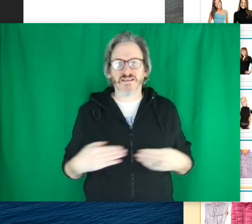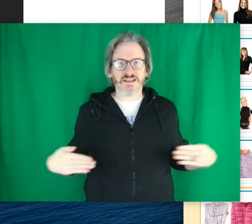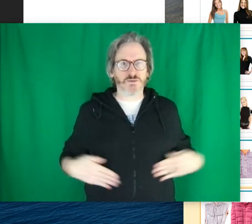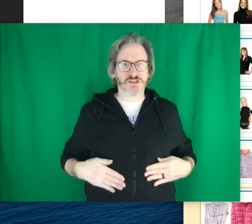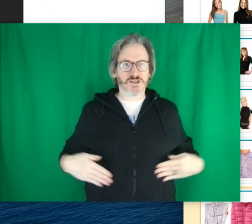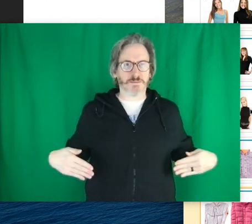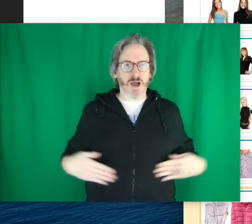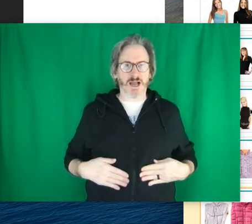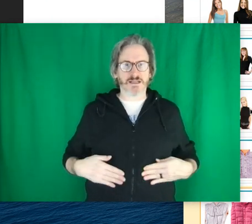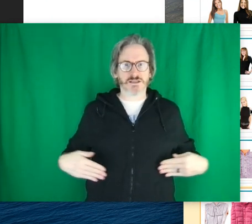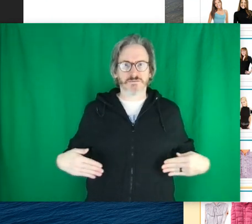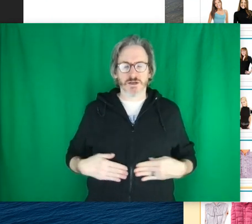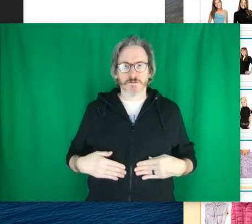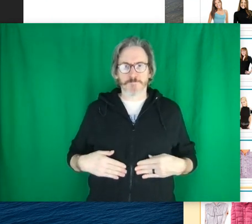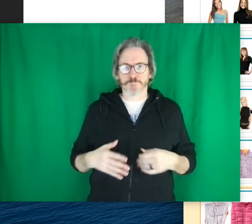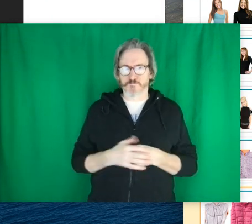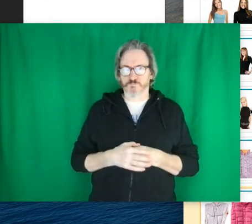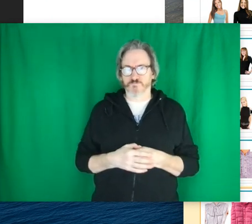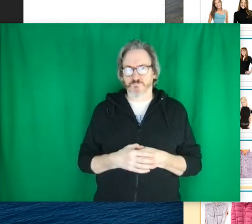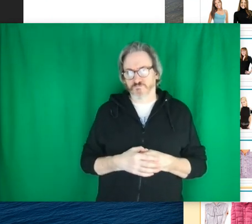I think this one is just like pockets.